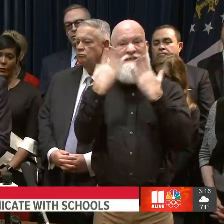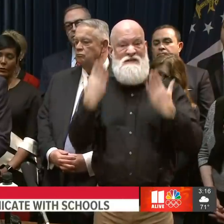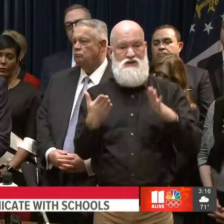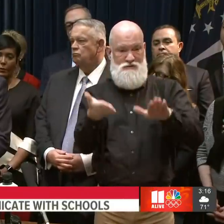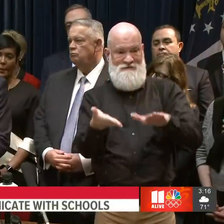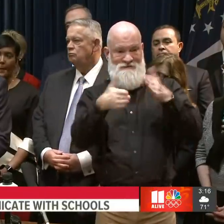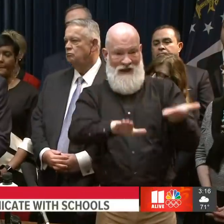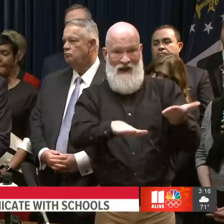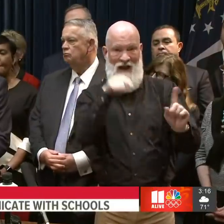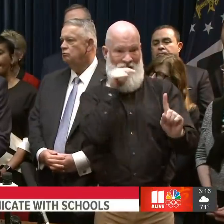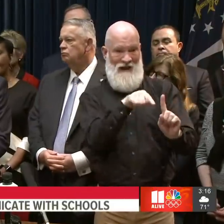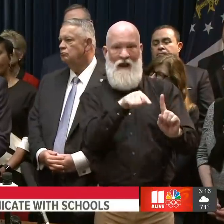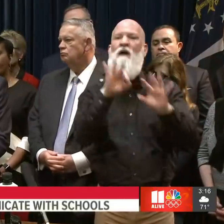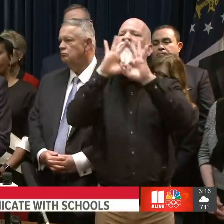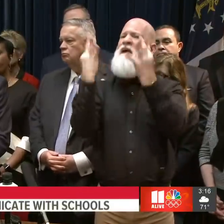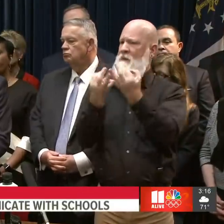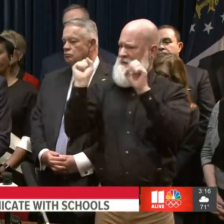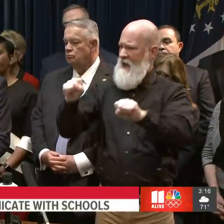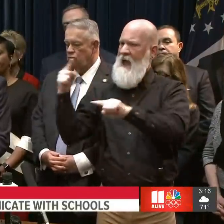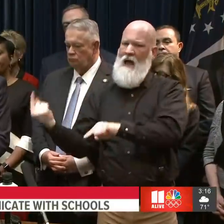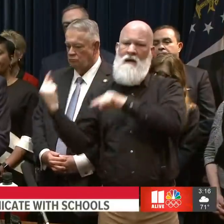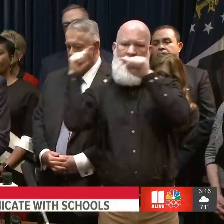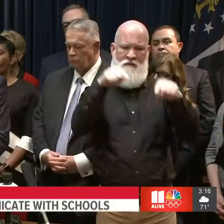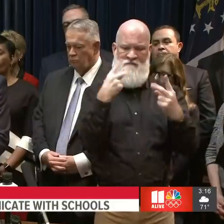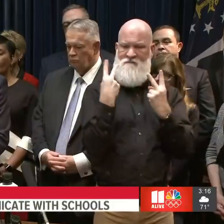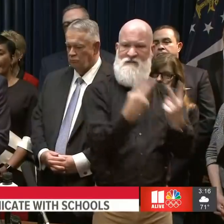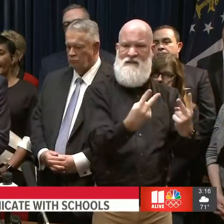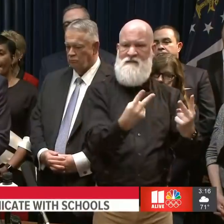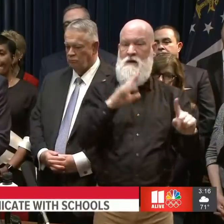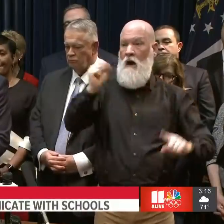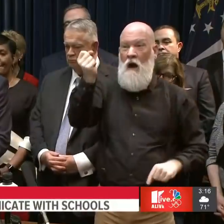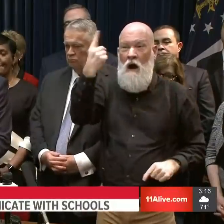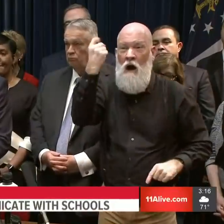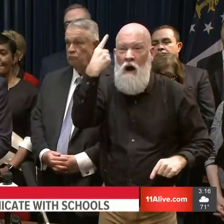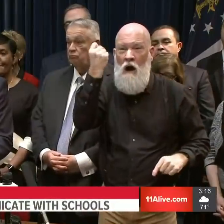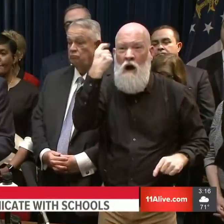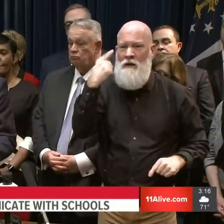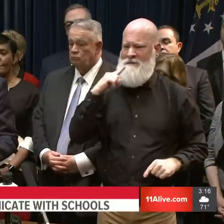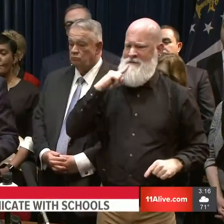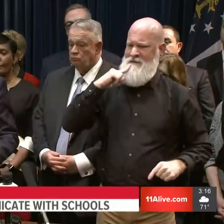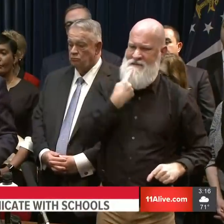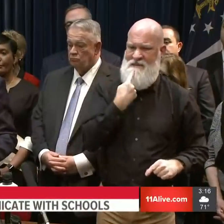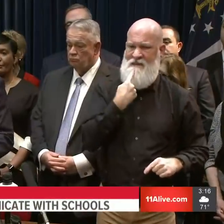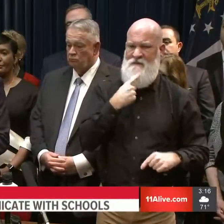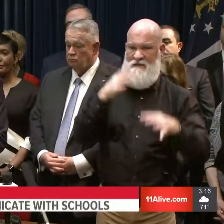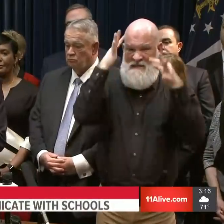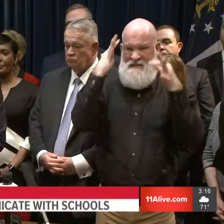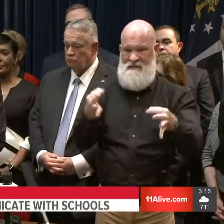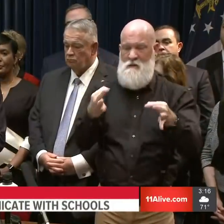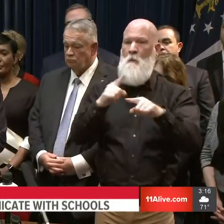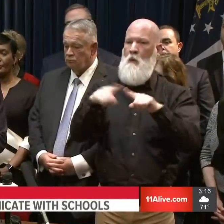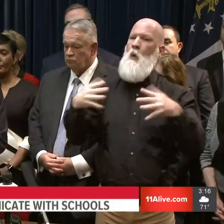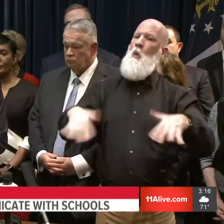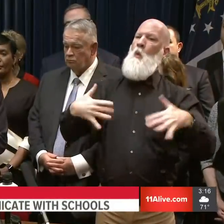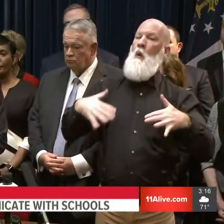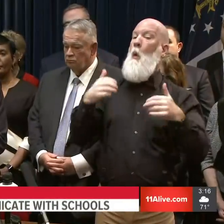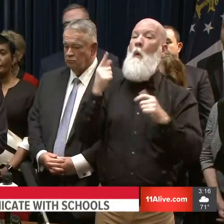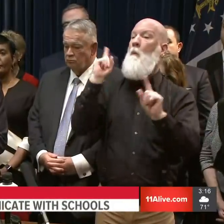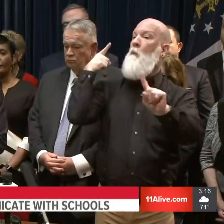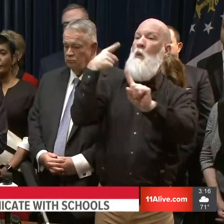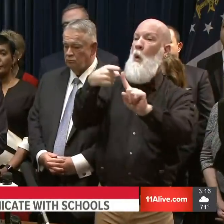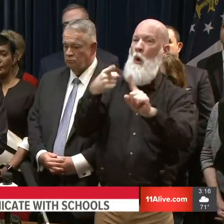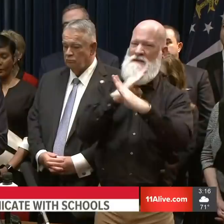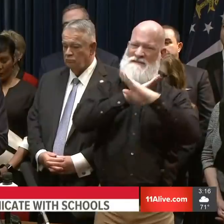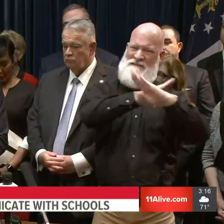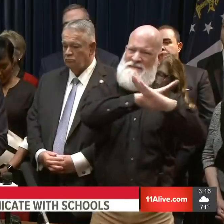as you can imagine, was not made lightly, but we must do what we need to do to keep our people safe. These populations are